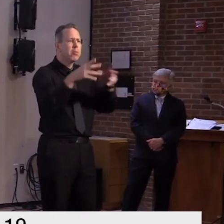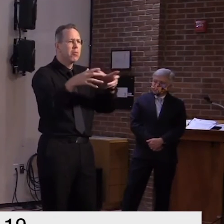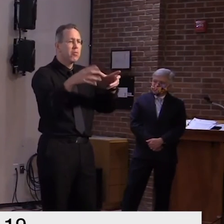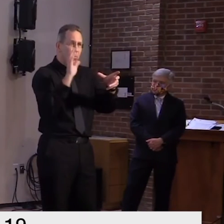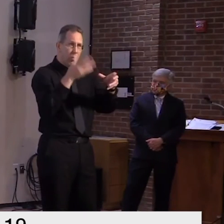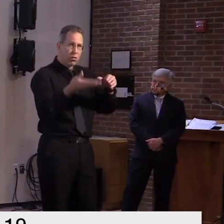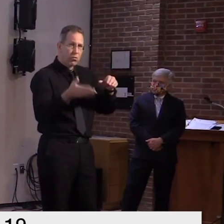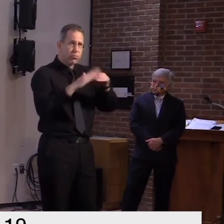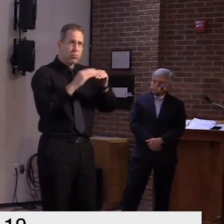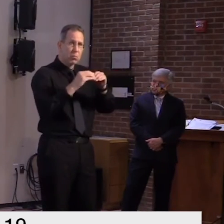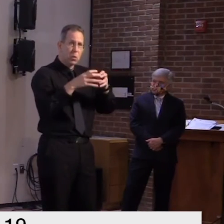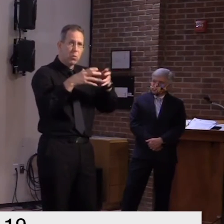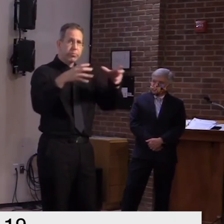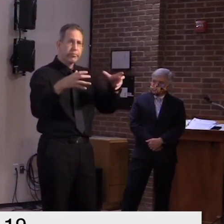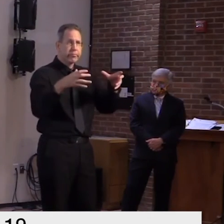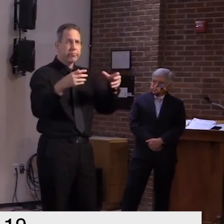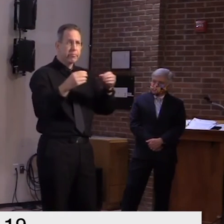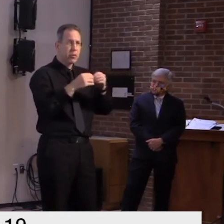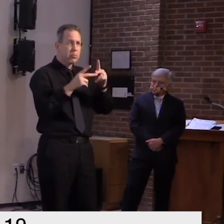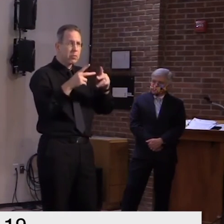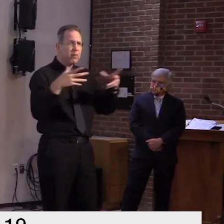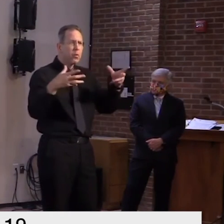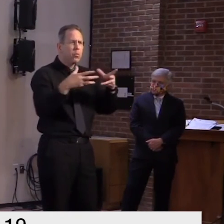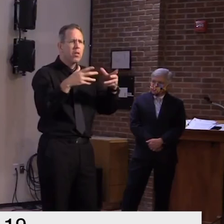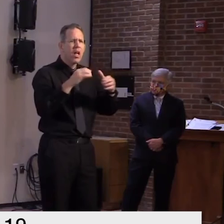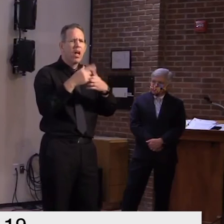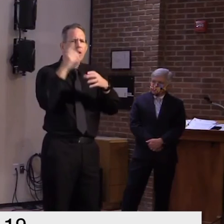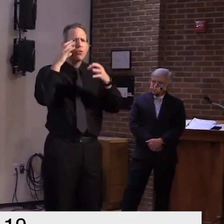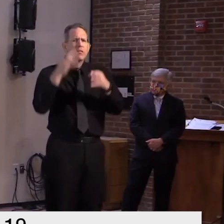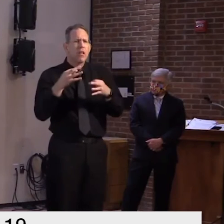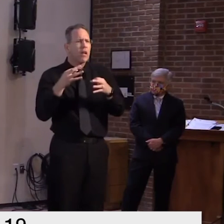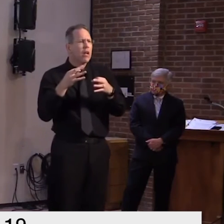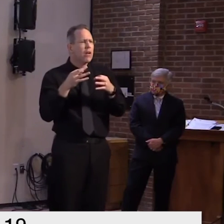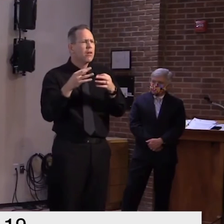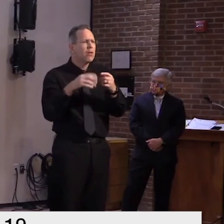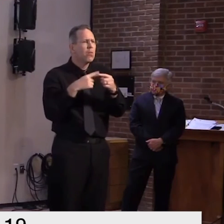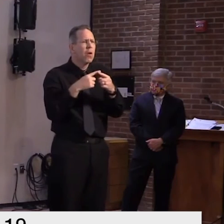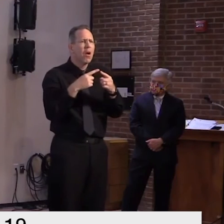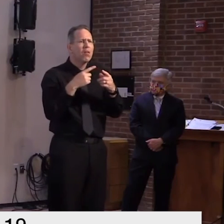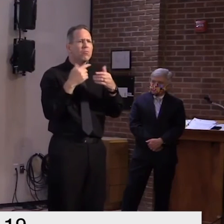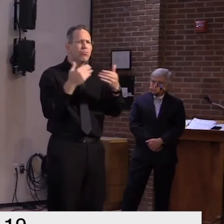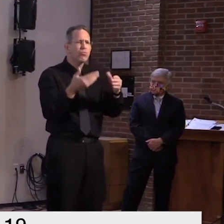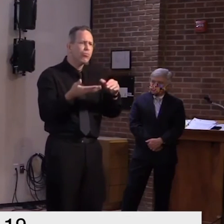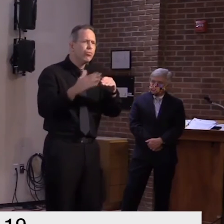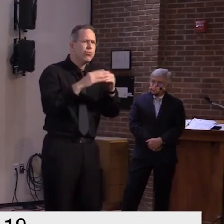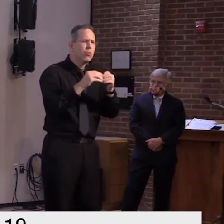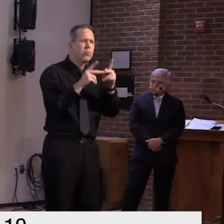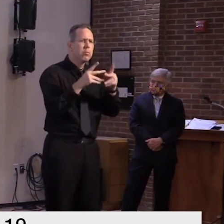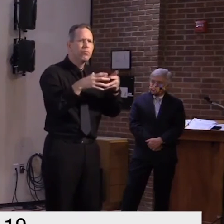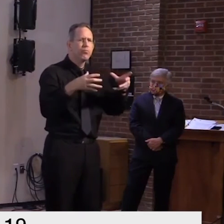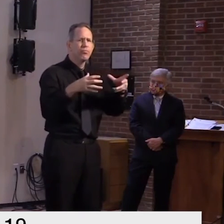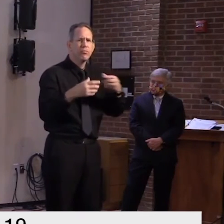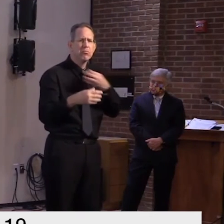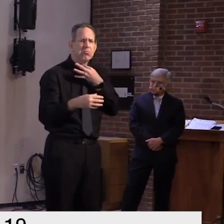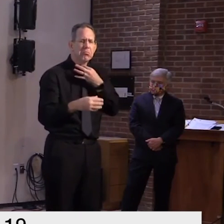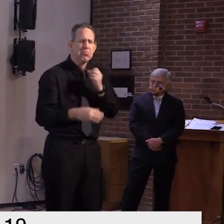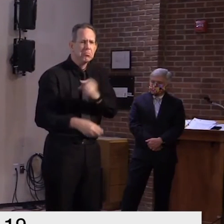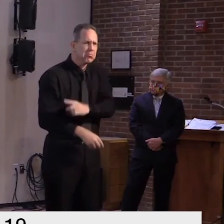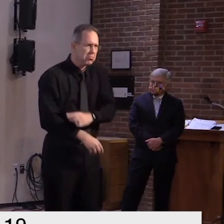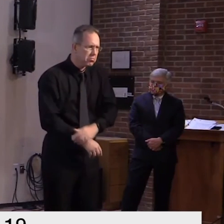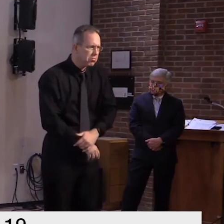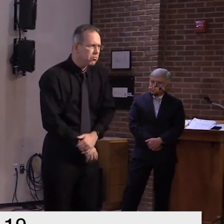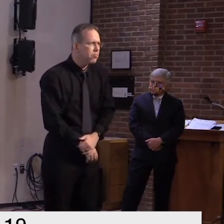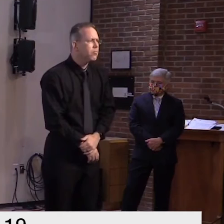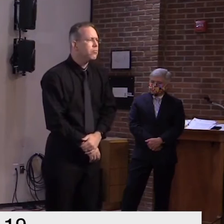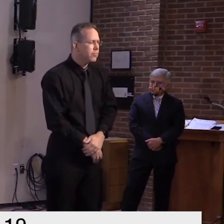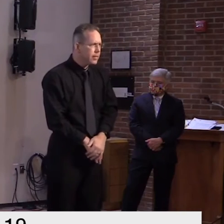determine whether it's safe to do that yes that's an ongoing uh discussion that we're having uh internally uh we